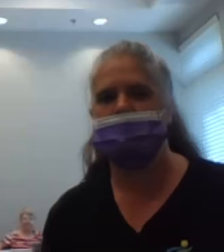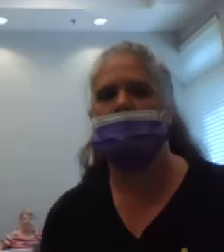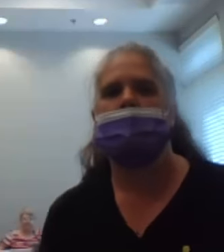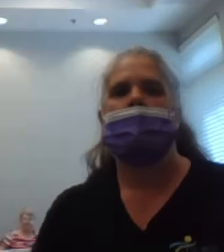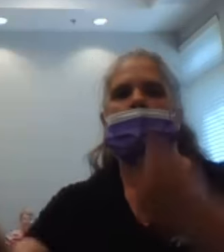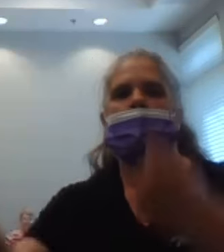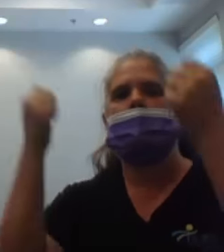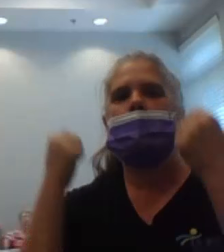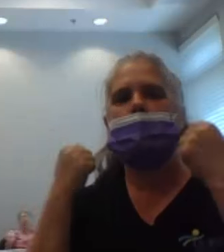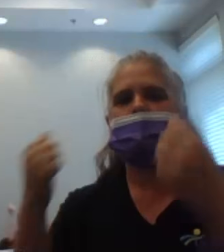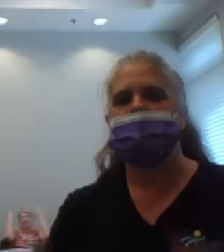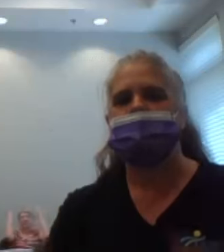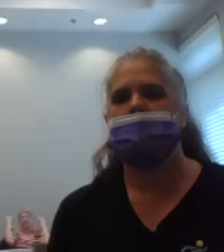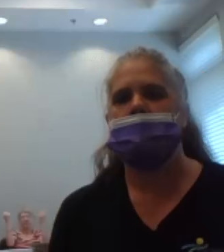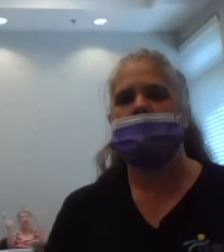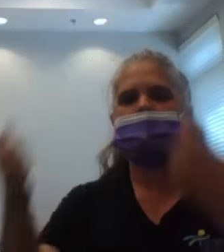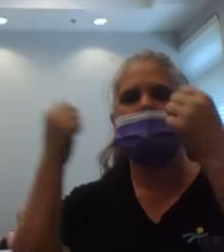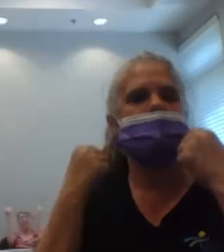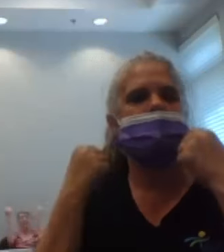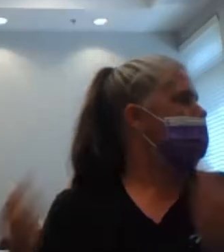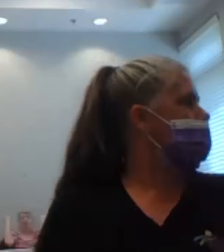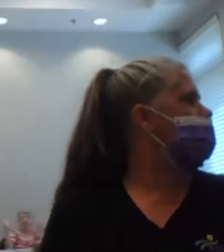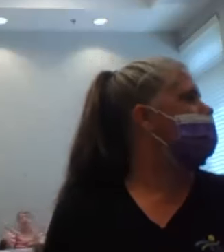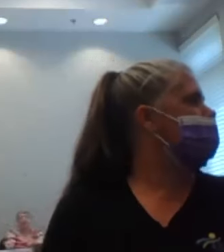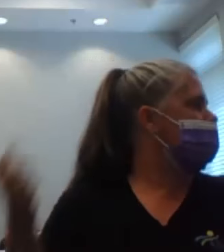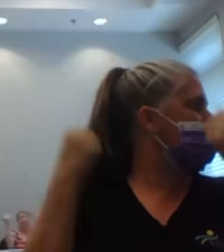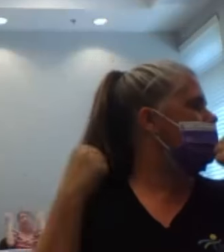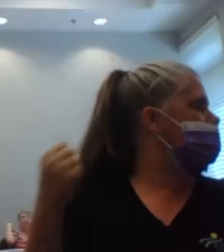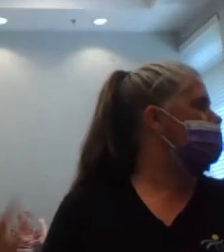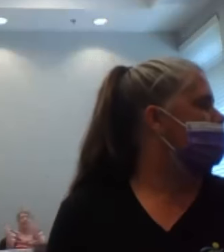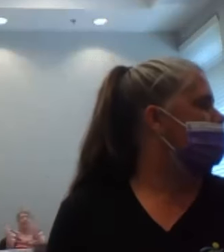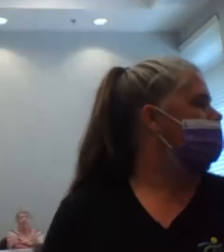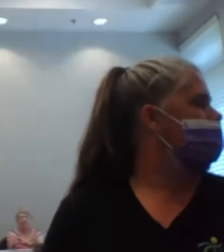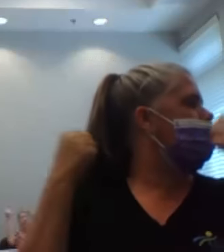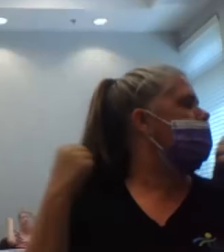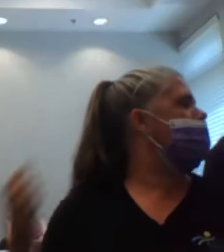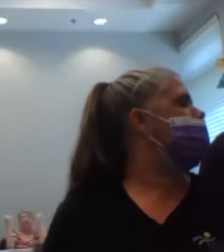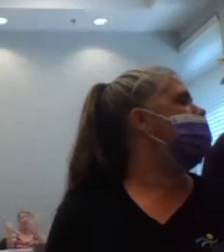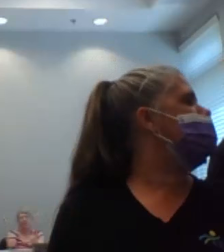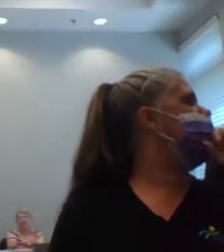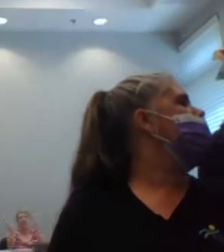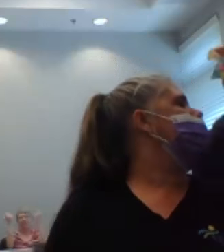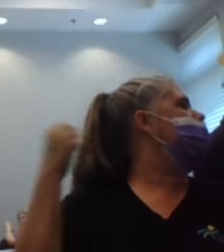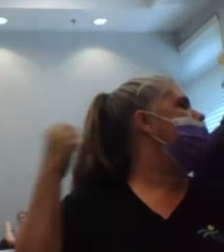One, two, three, four, five,